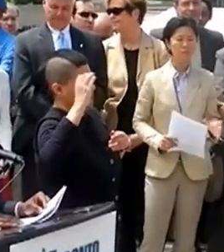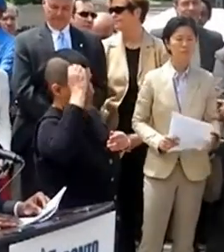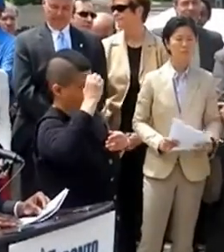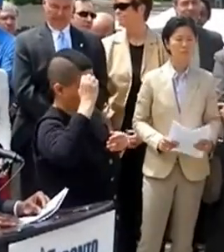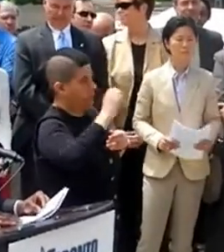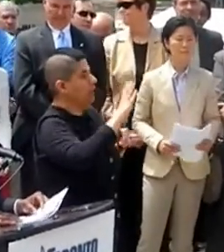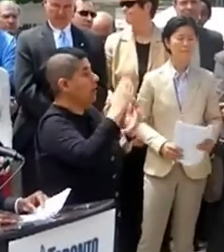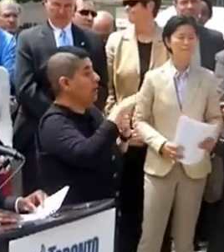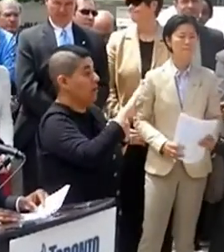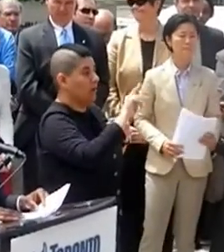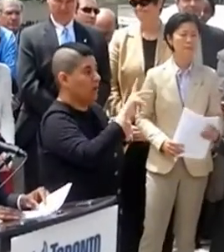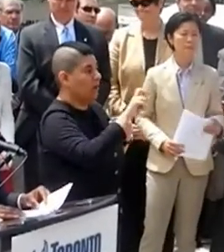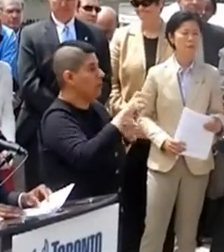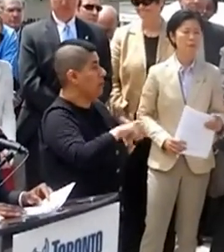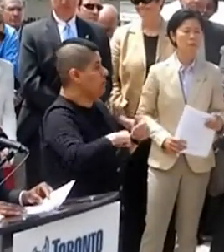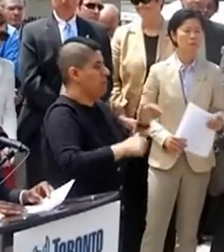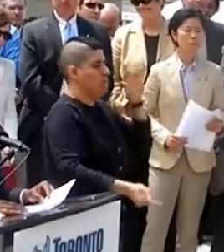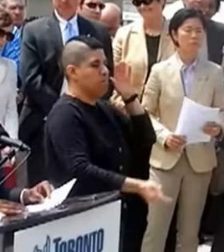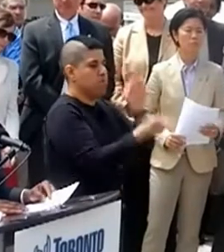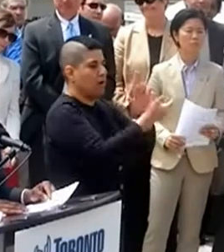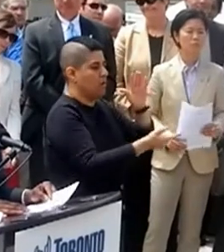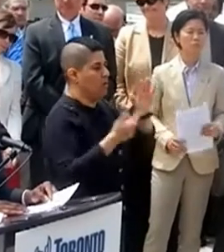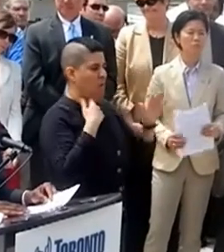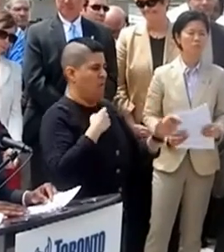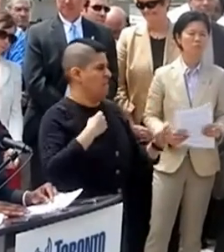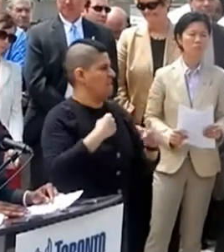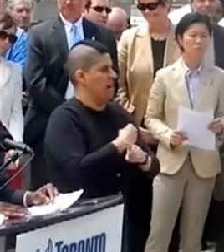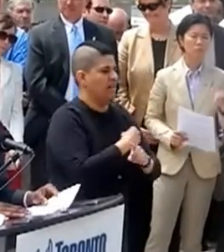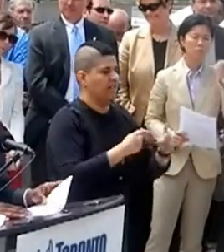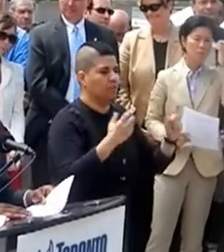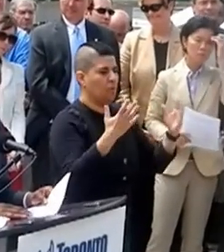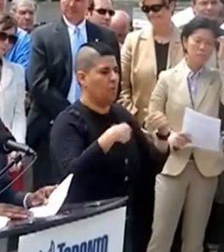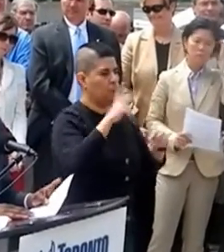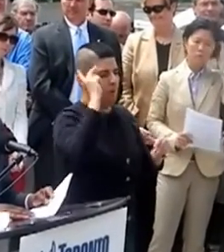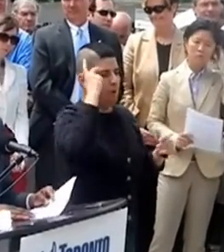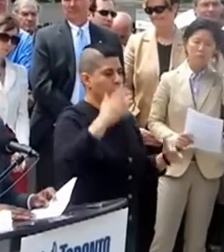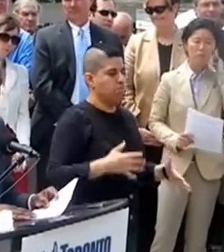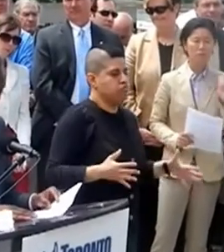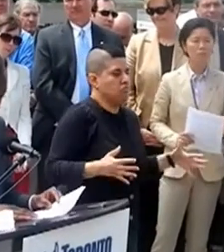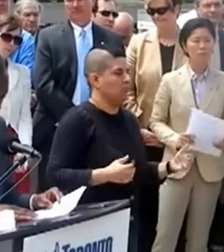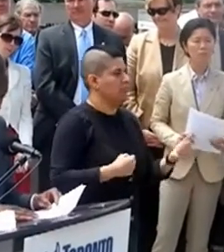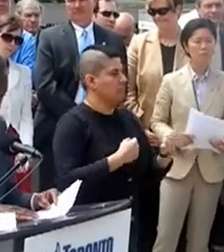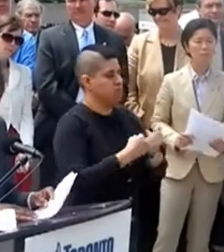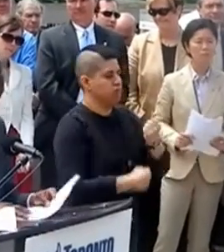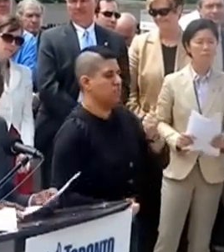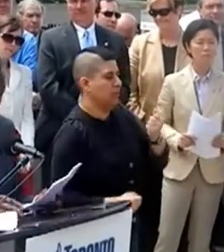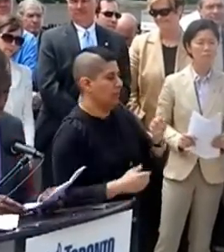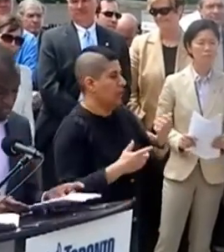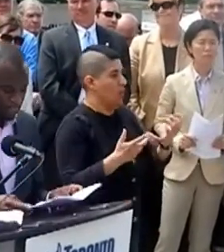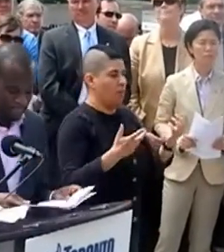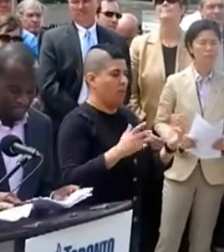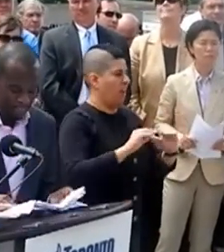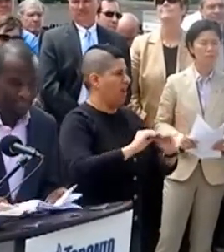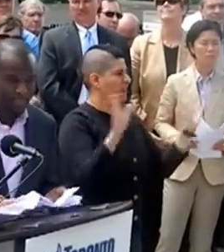Pride is often banned, met with open-mouthed violence and political indifference or clear hostilities.